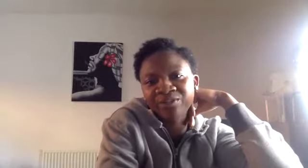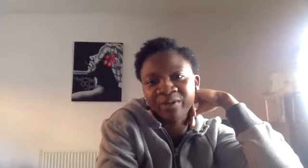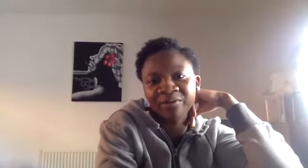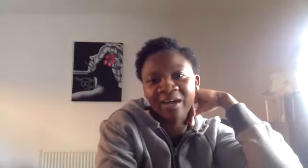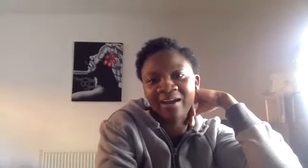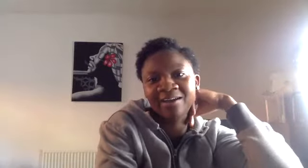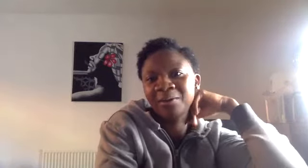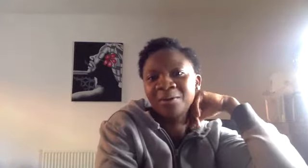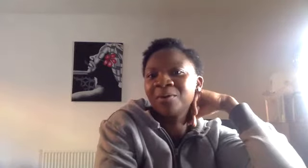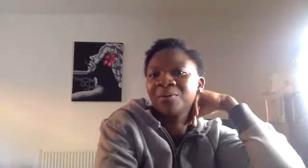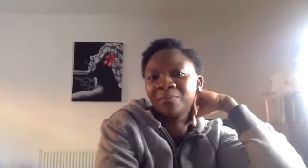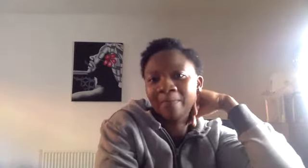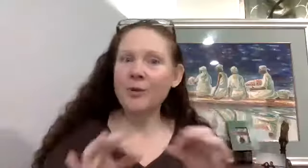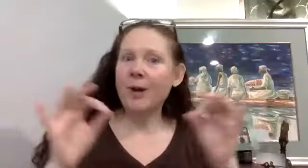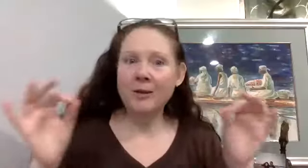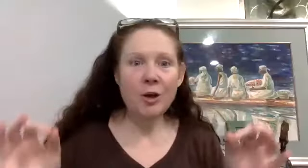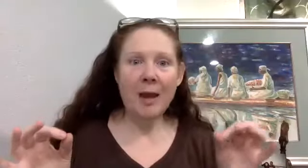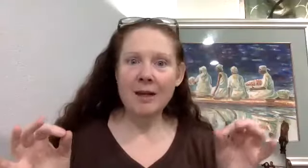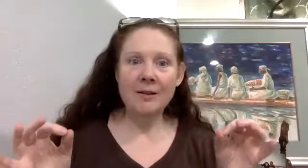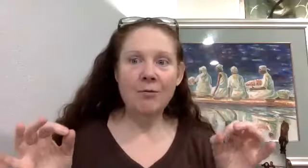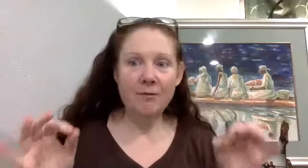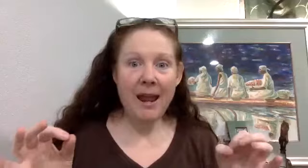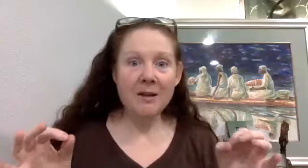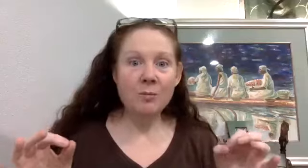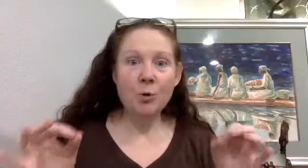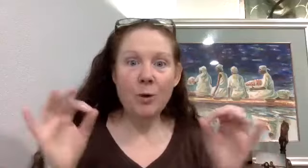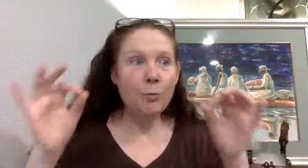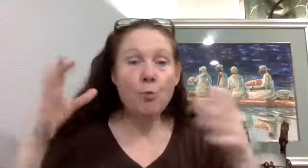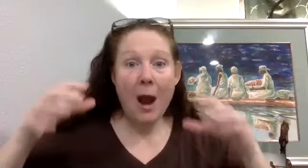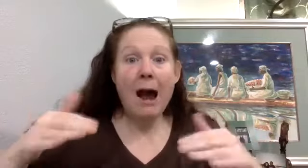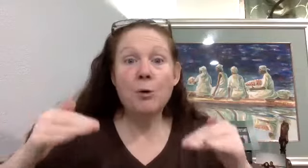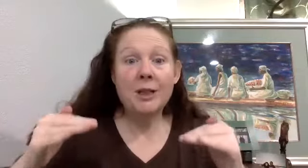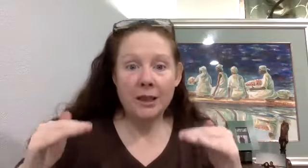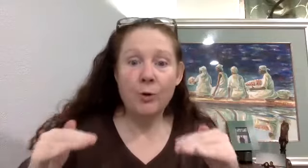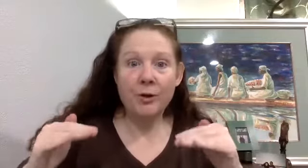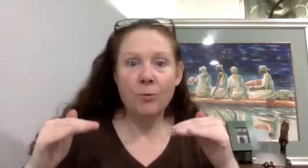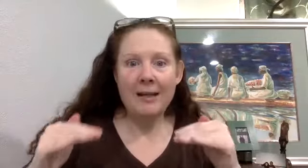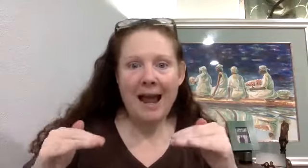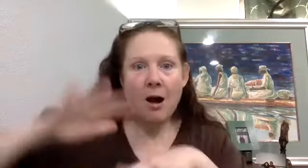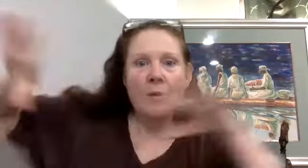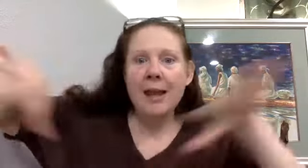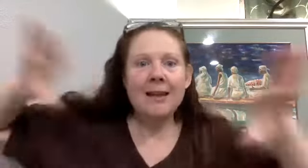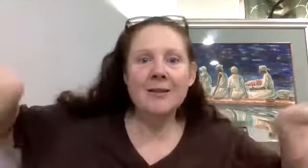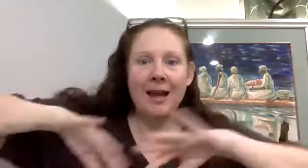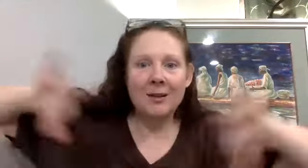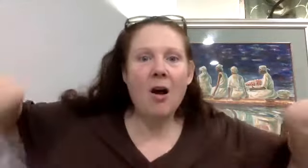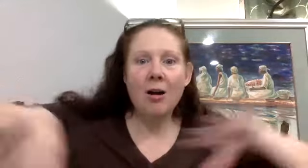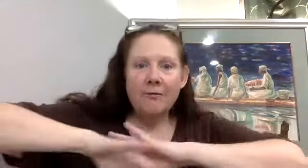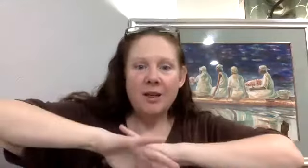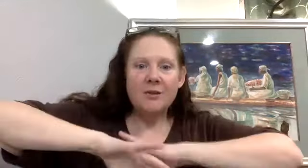real, yeah. It's the most successful threat that humanity has ever faced. But how we're dealing with it right now is as all of these